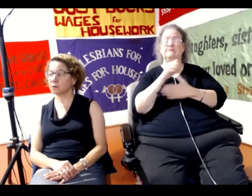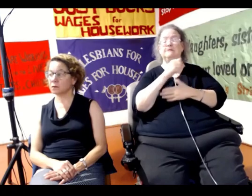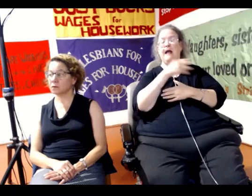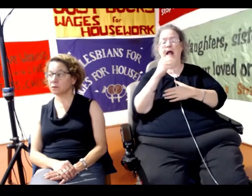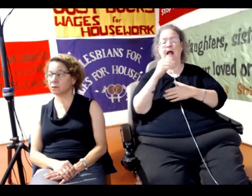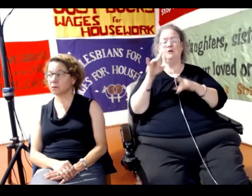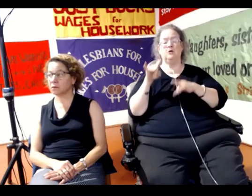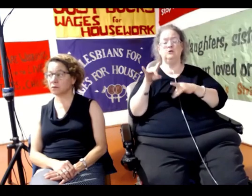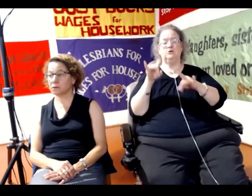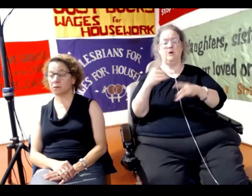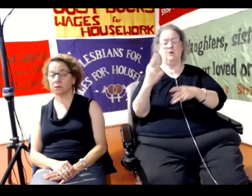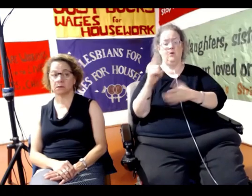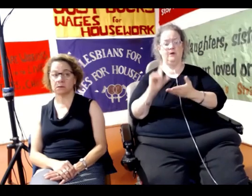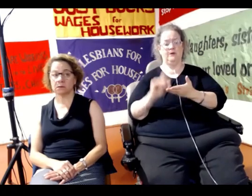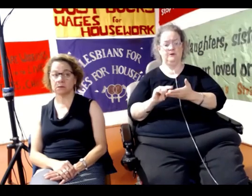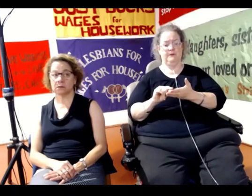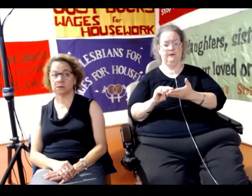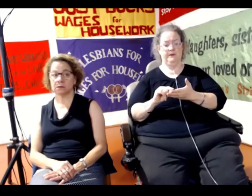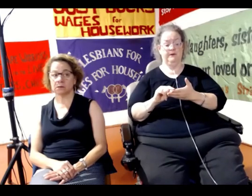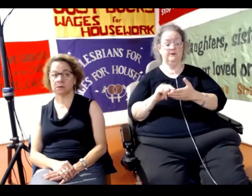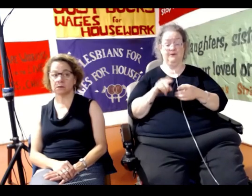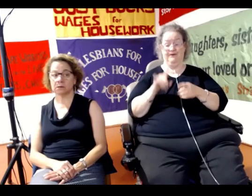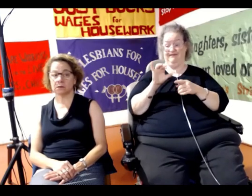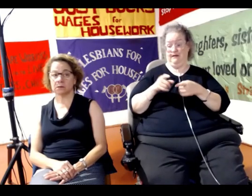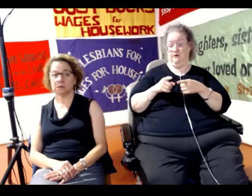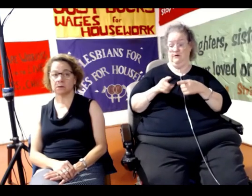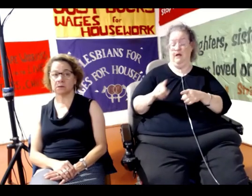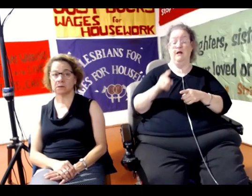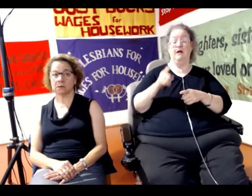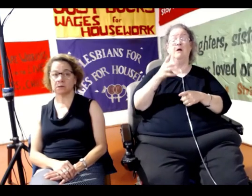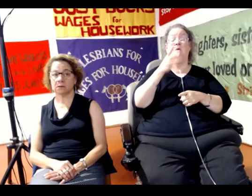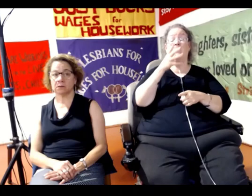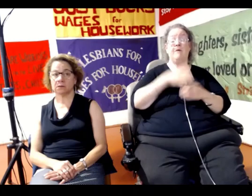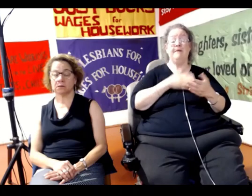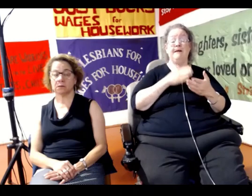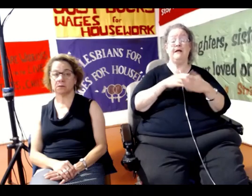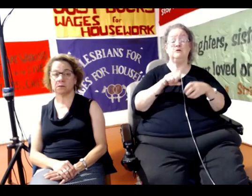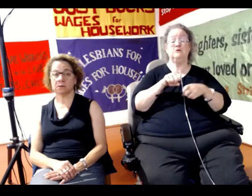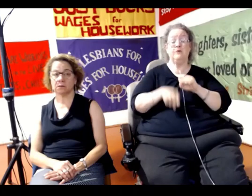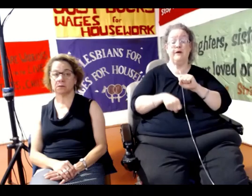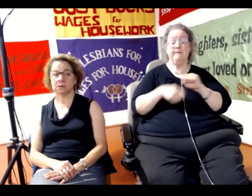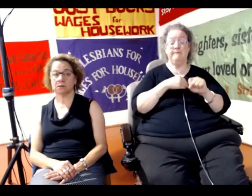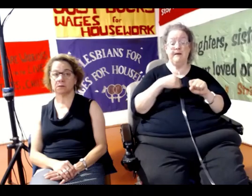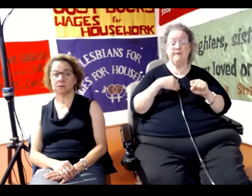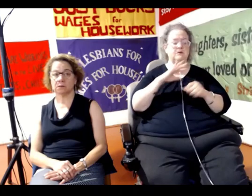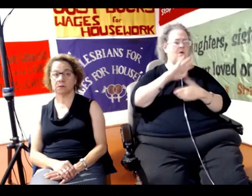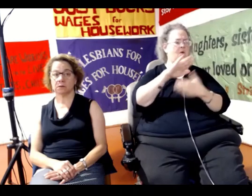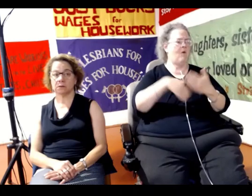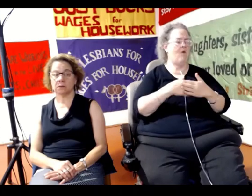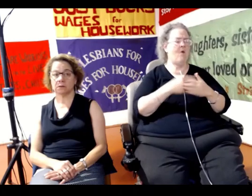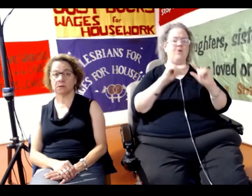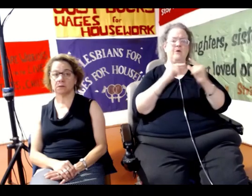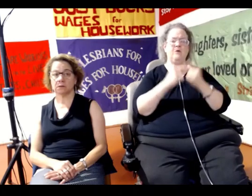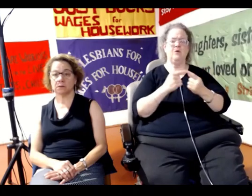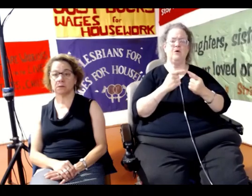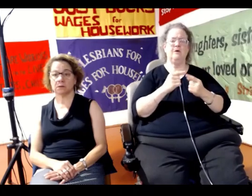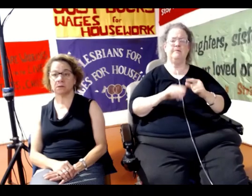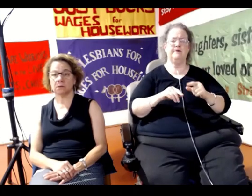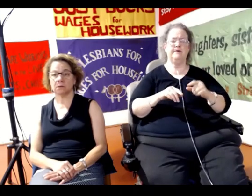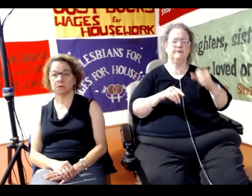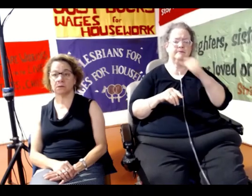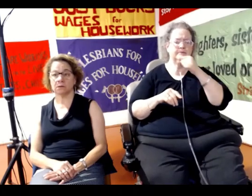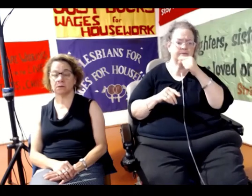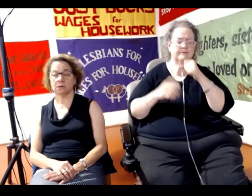At that protest, not only Women Against Rape members, but all the groups and sectors of the strike spoke out there, and